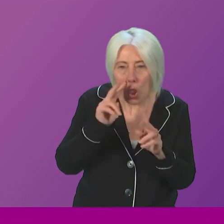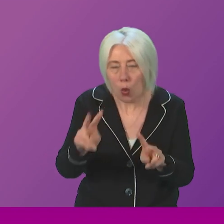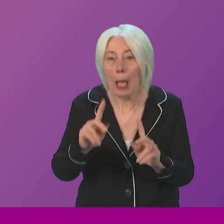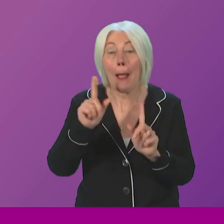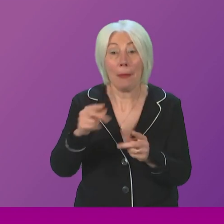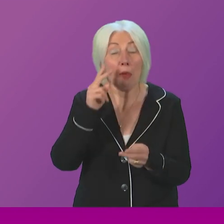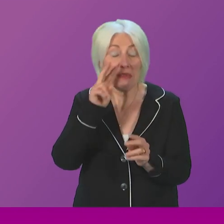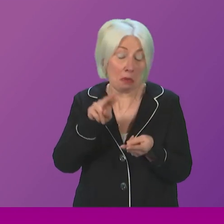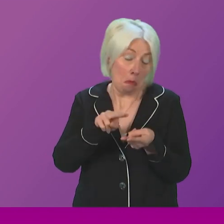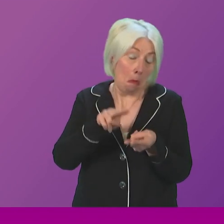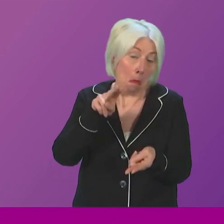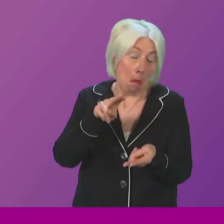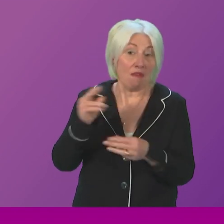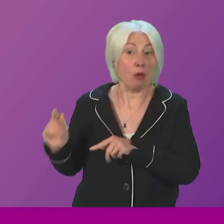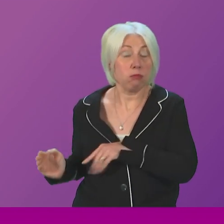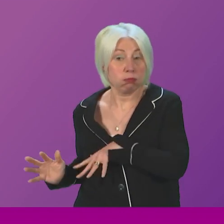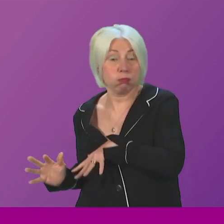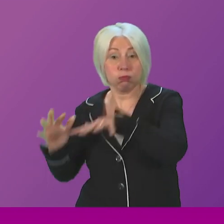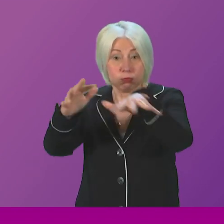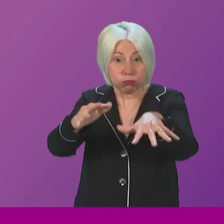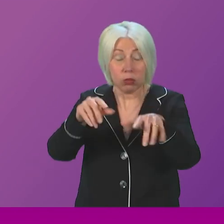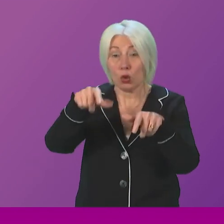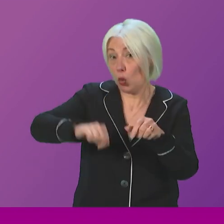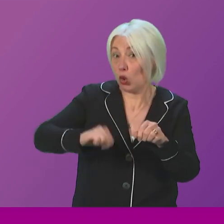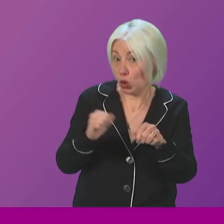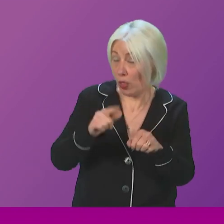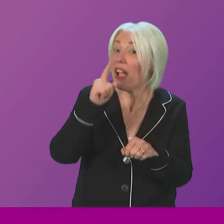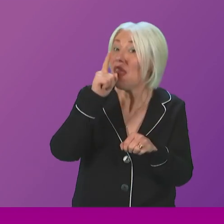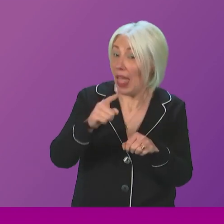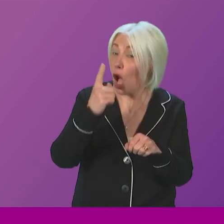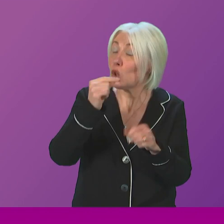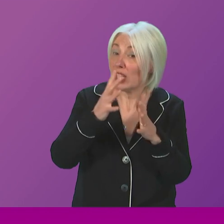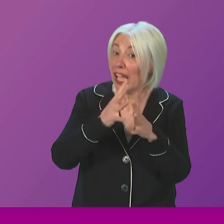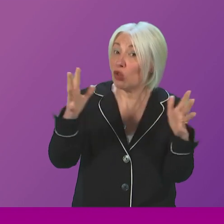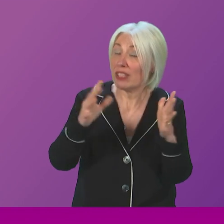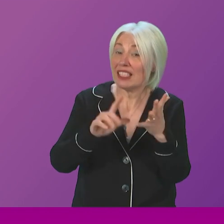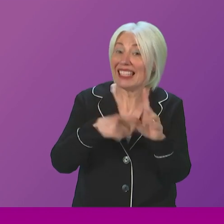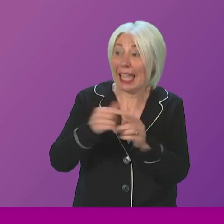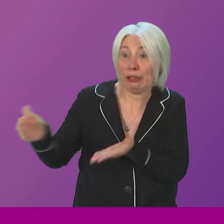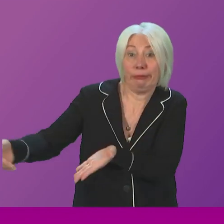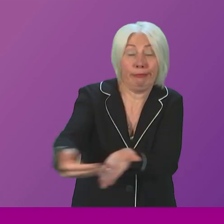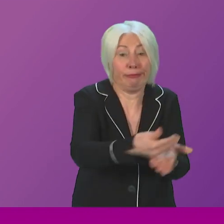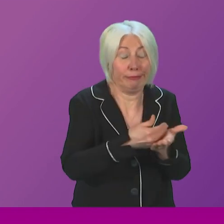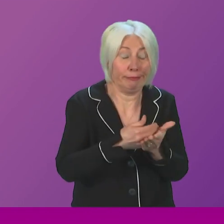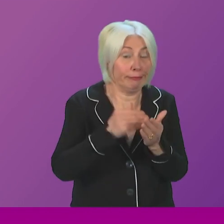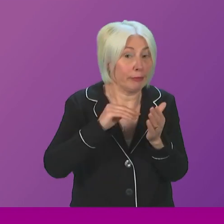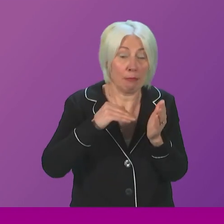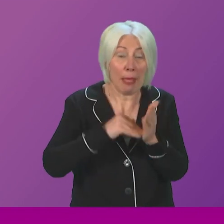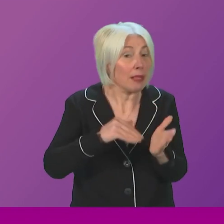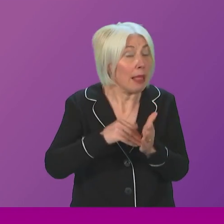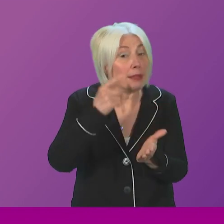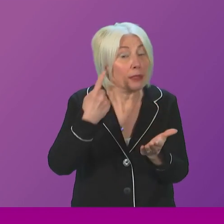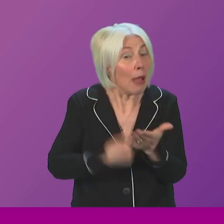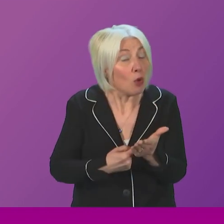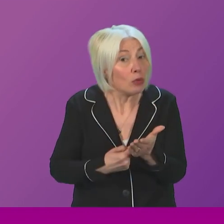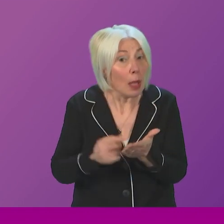modest increase in inward migration from the rest of the UK to Scotland could significantly increase tax revenues by hundreds of millions of pounds, potentially,